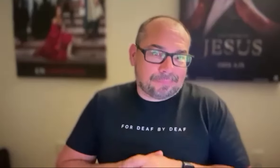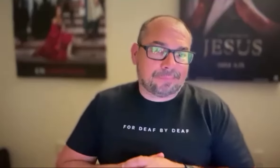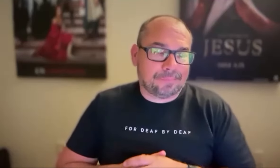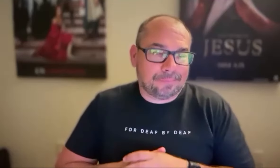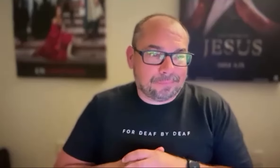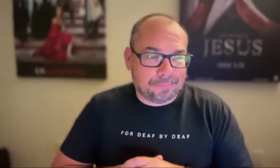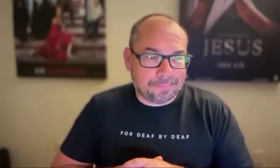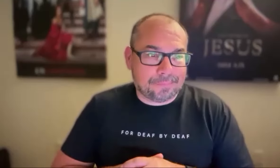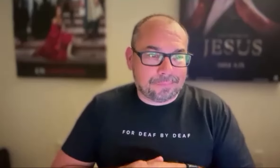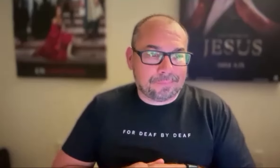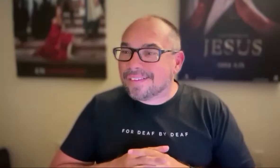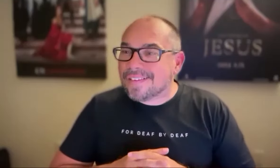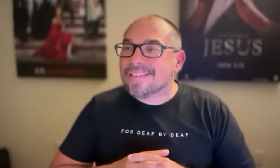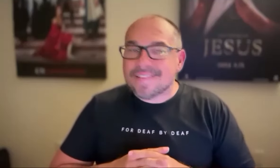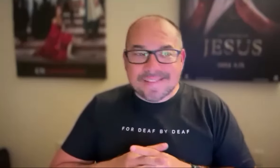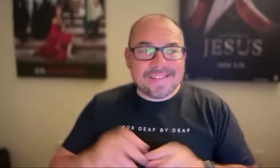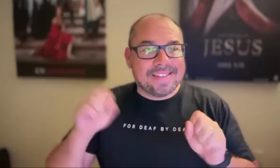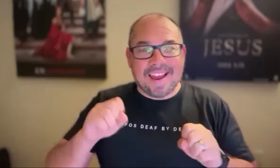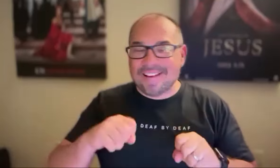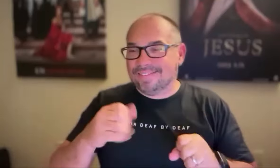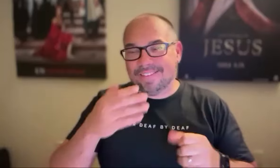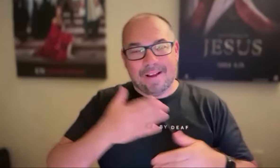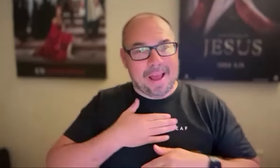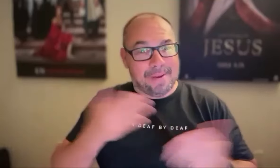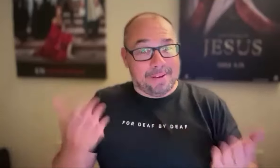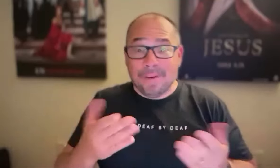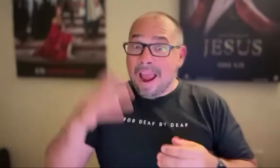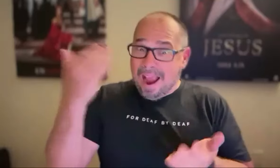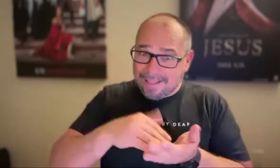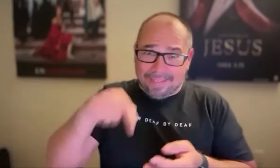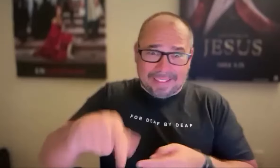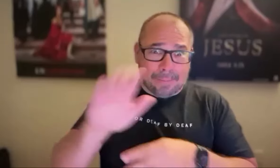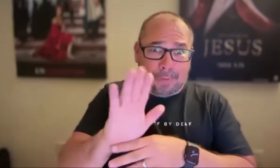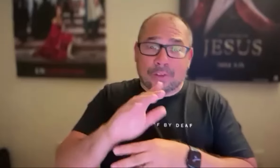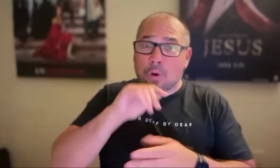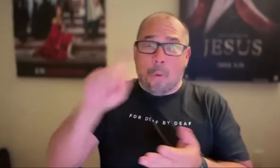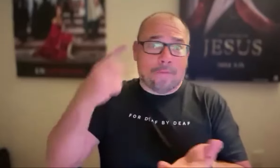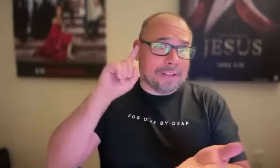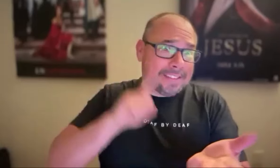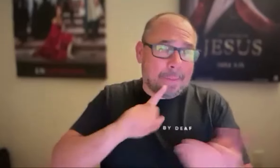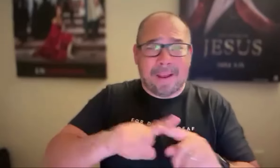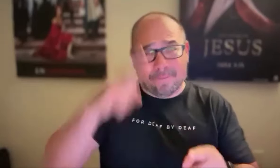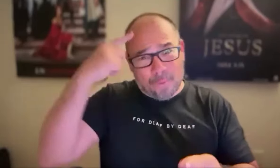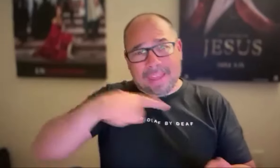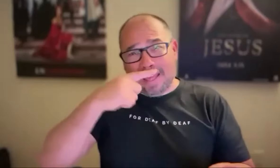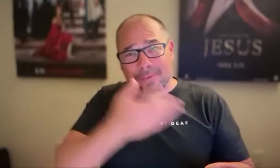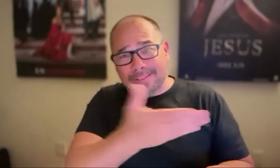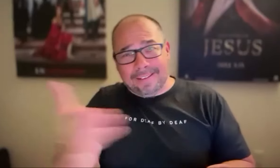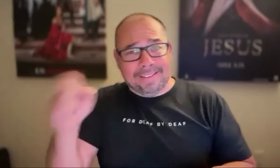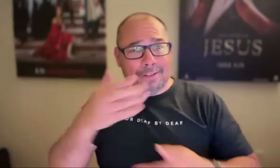impacted by Jesus. But I do want to add also, I mean, it's not just for deaf people. Hearing people can benefit from the